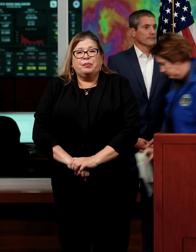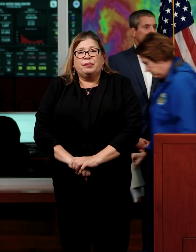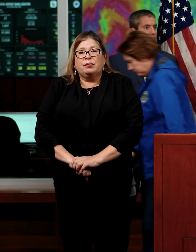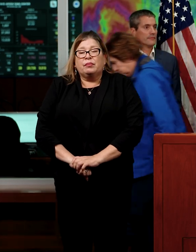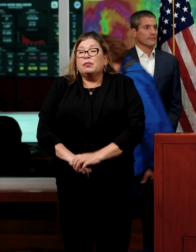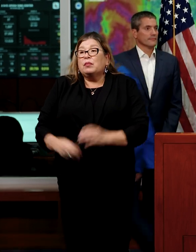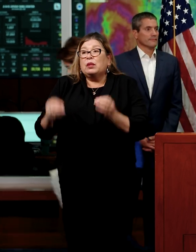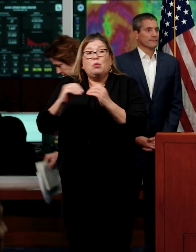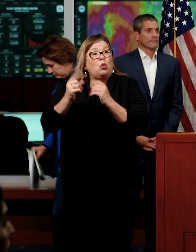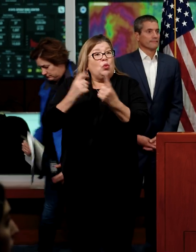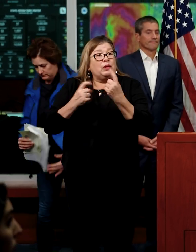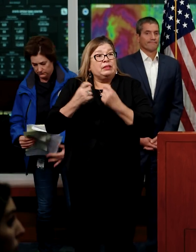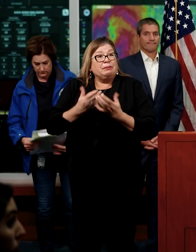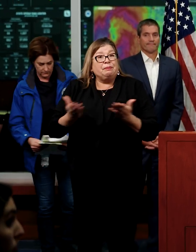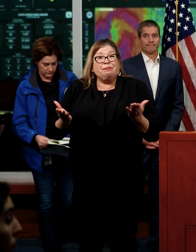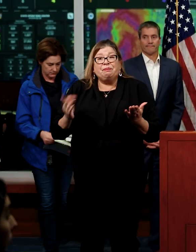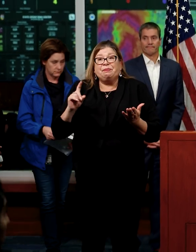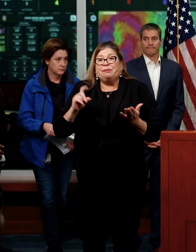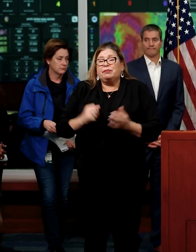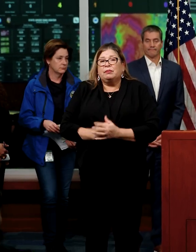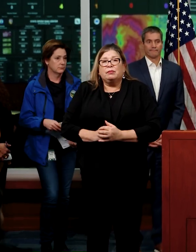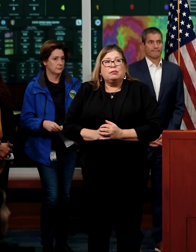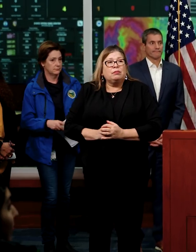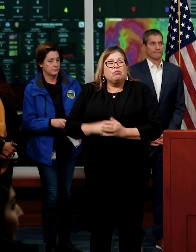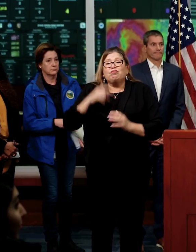Any other questions? Thank you all.